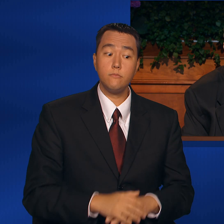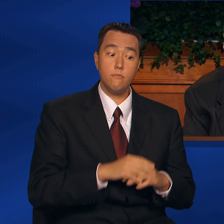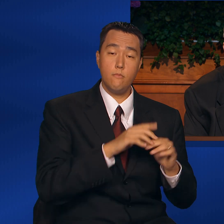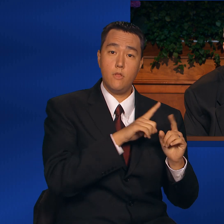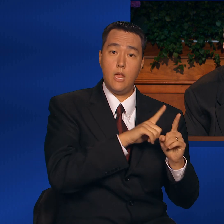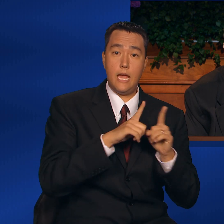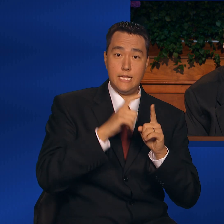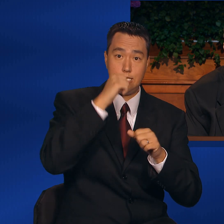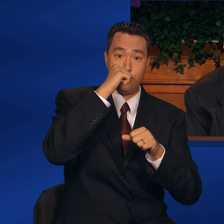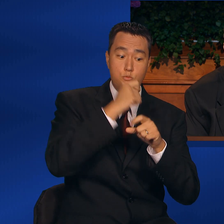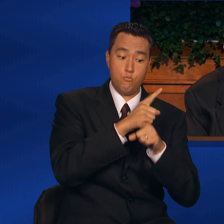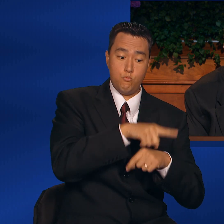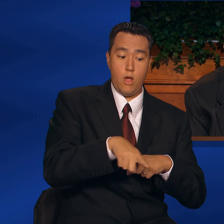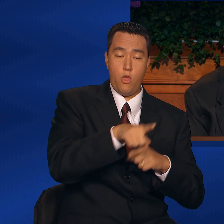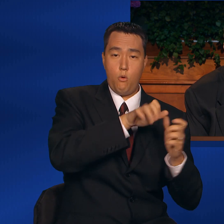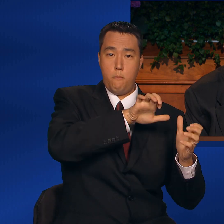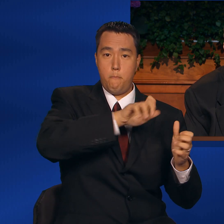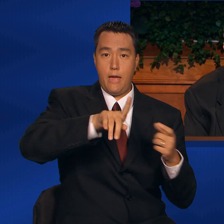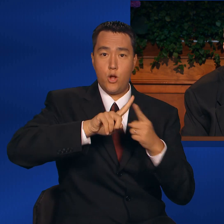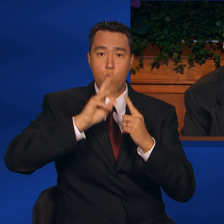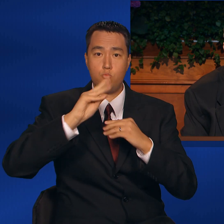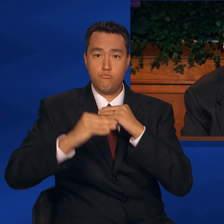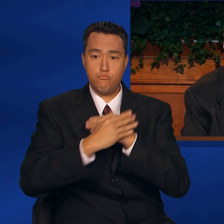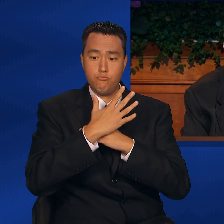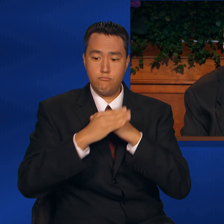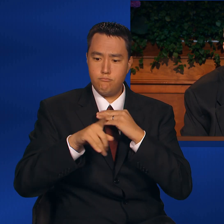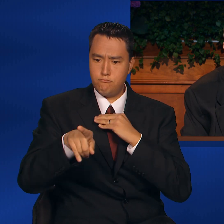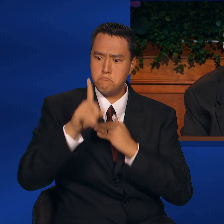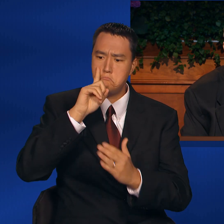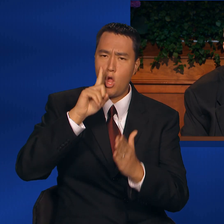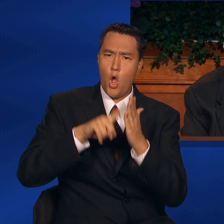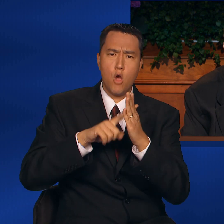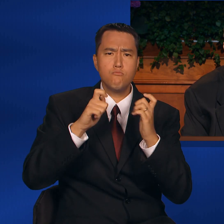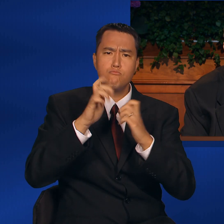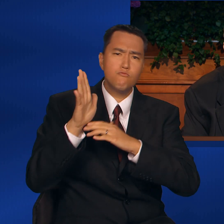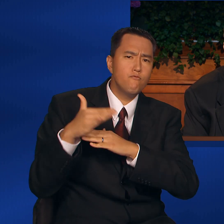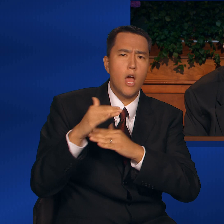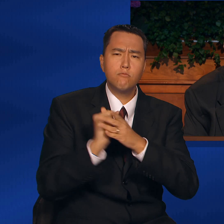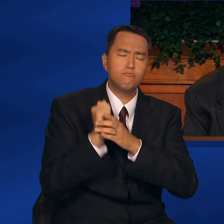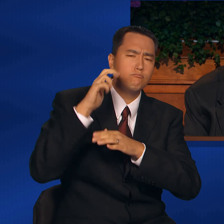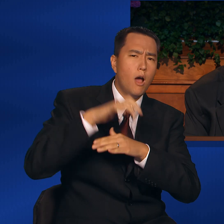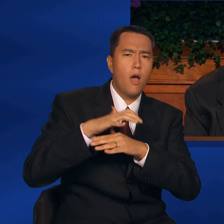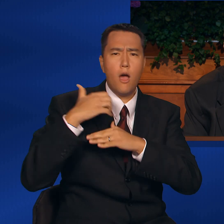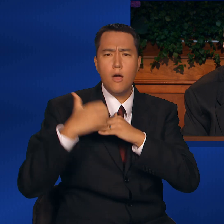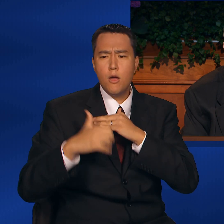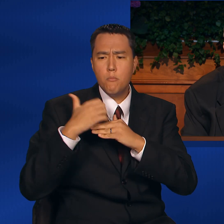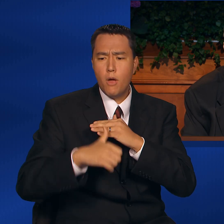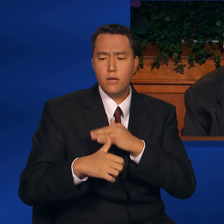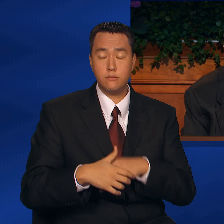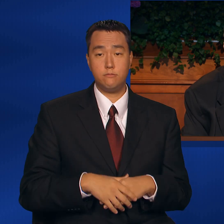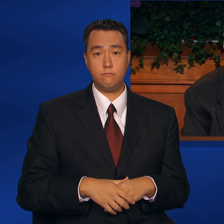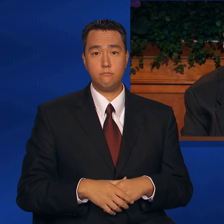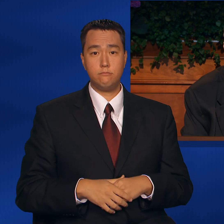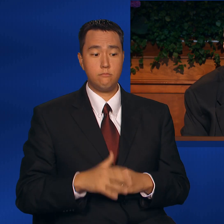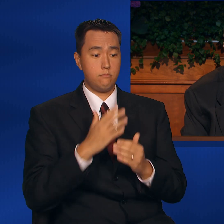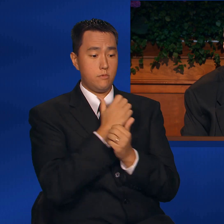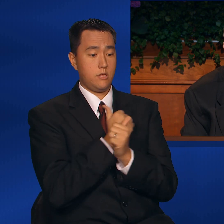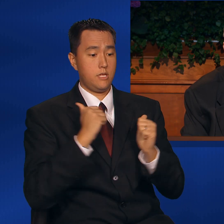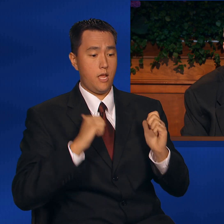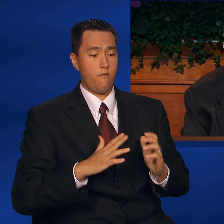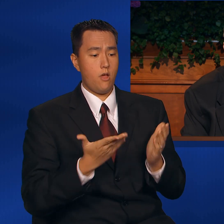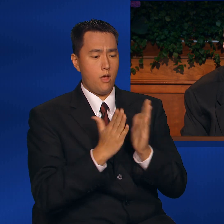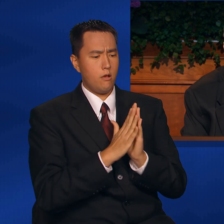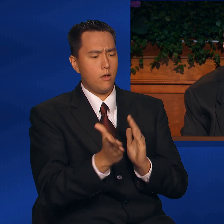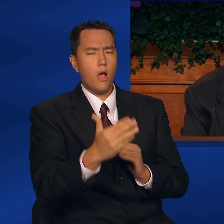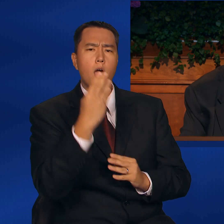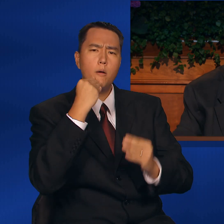returned to the shore, they discovered a feast of fish and bread. Come and dine, the Savior invited.